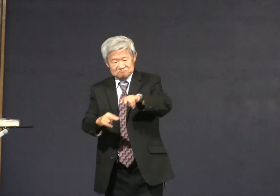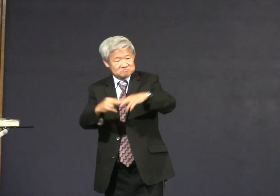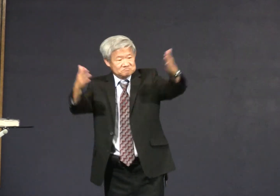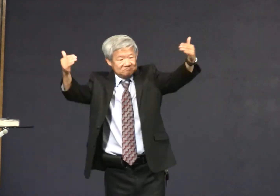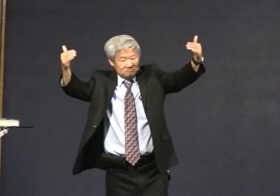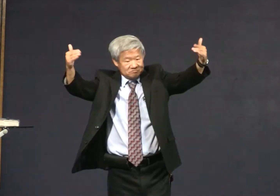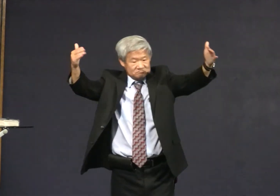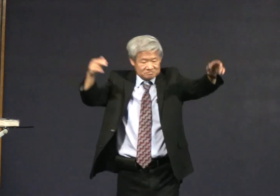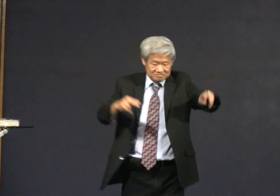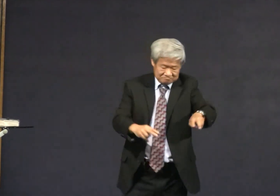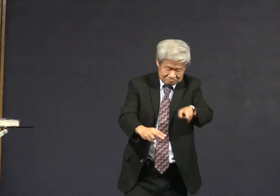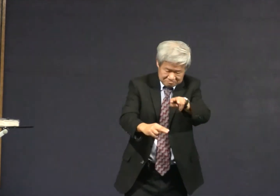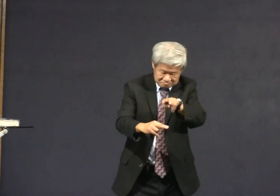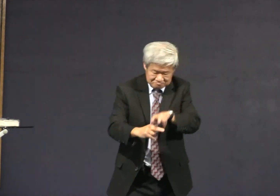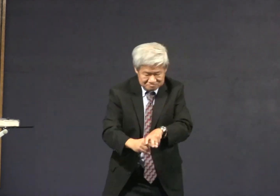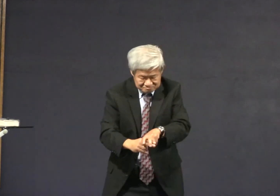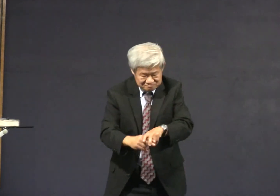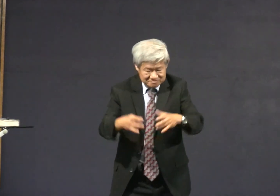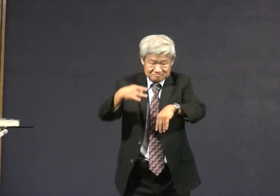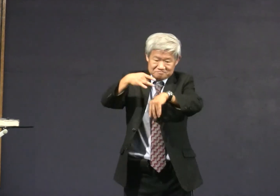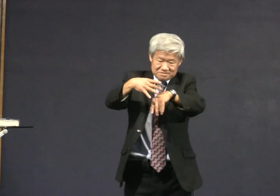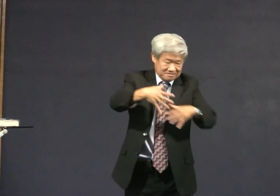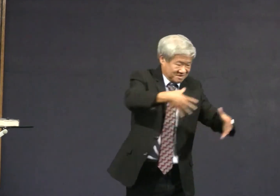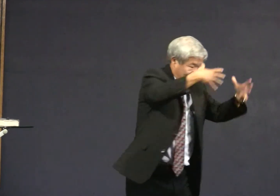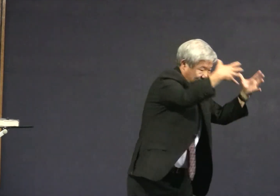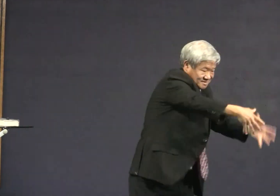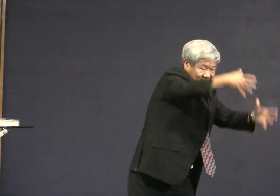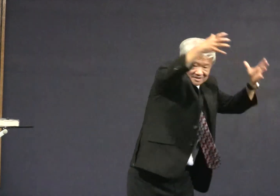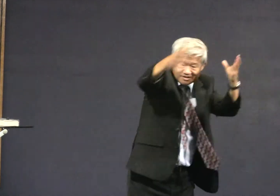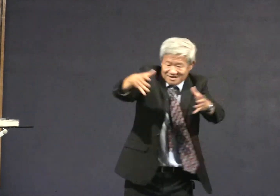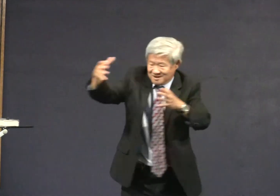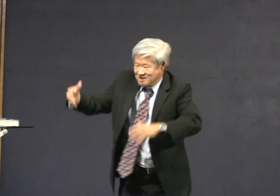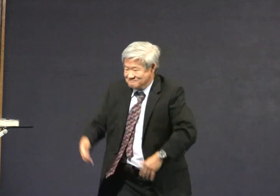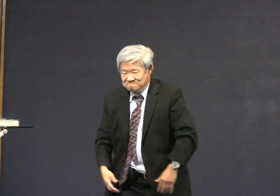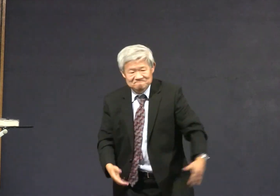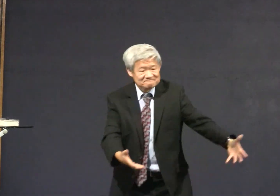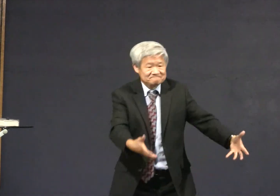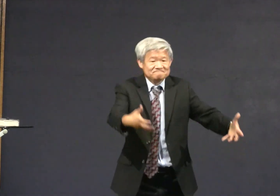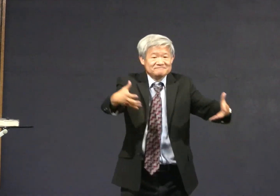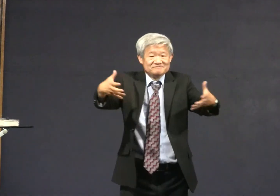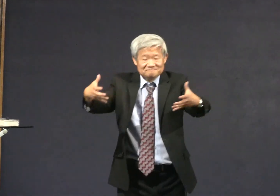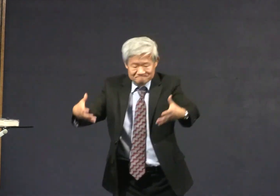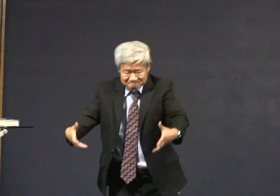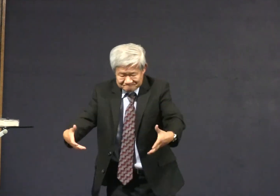and you can celebrate harvest and you can decorate with pumpkins